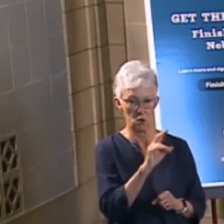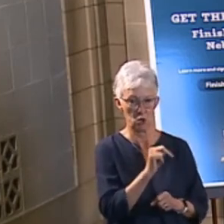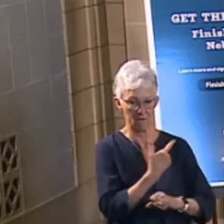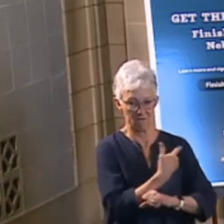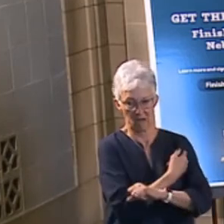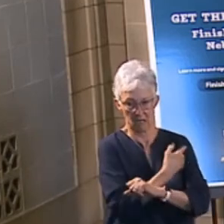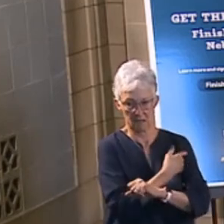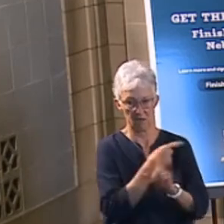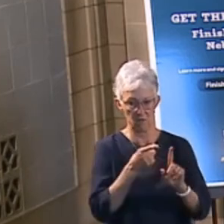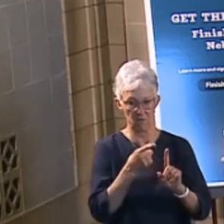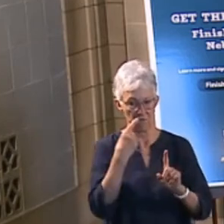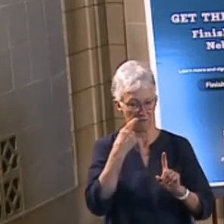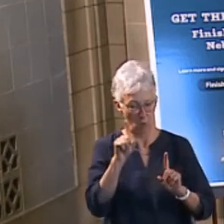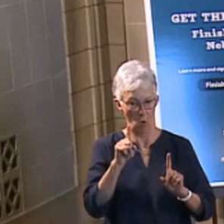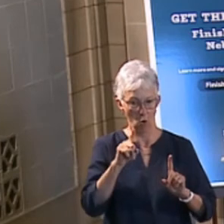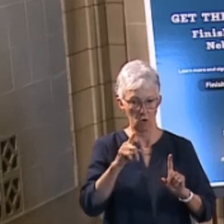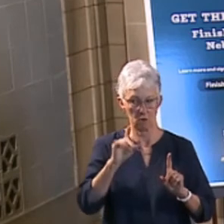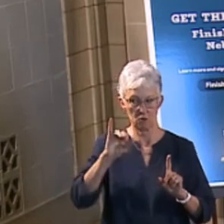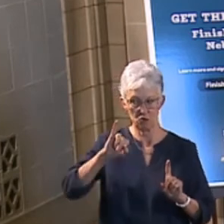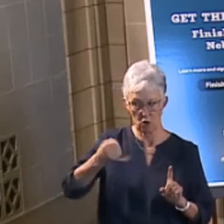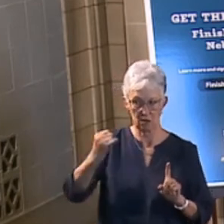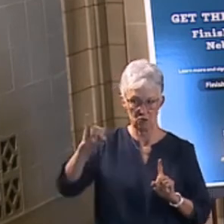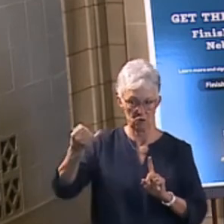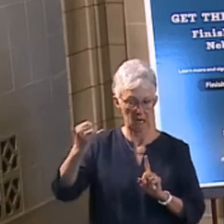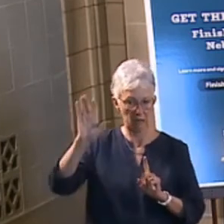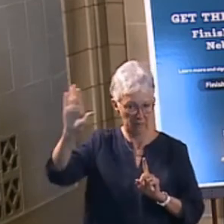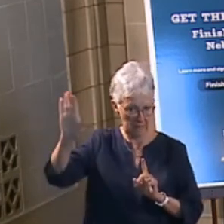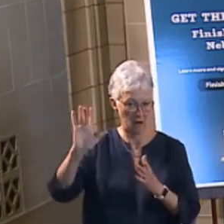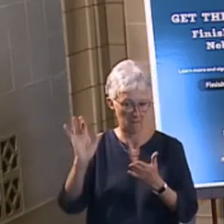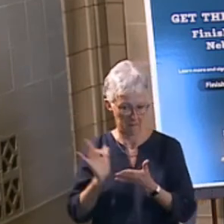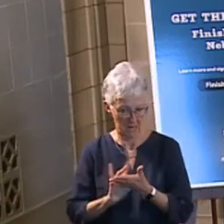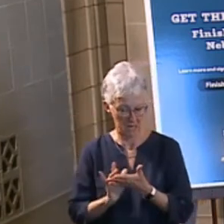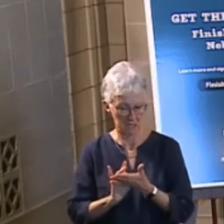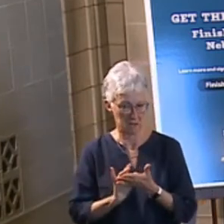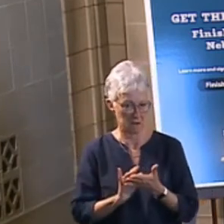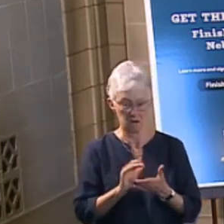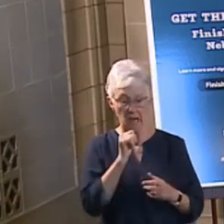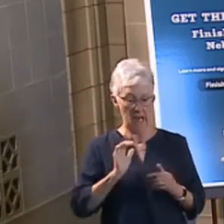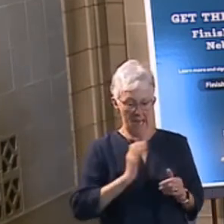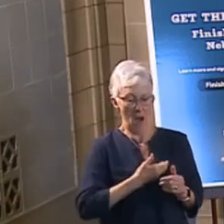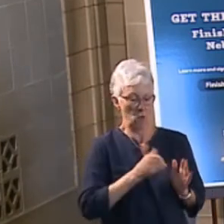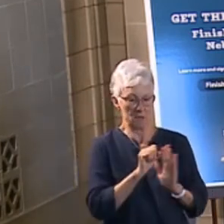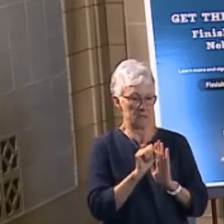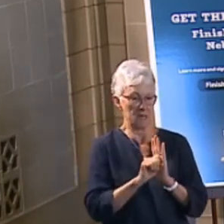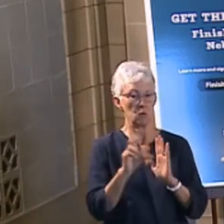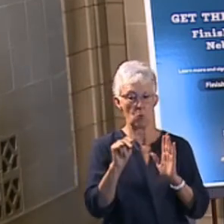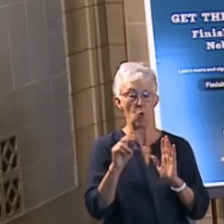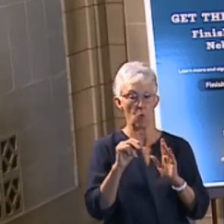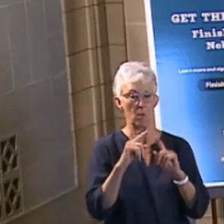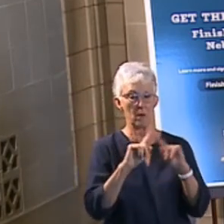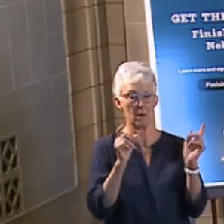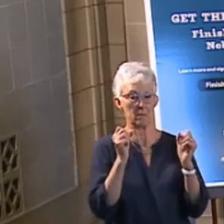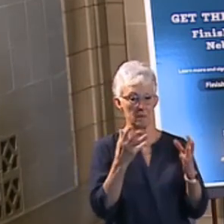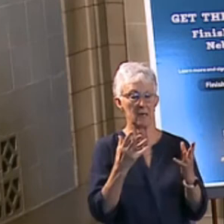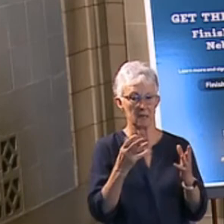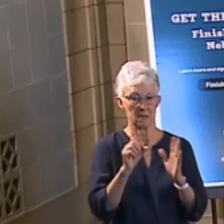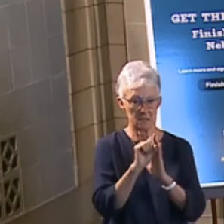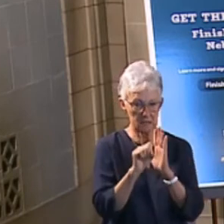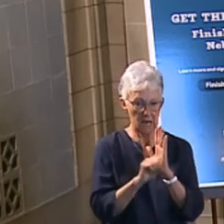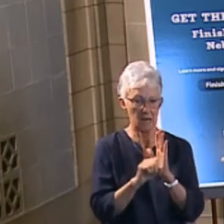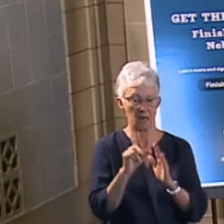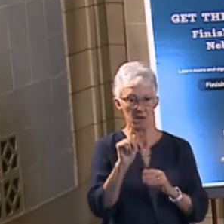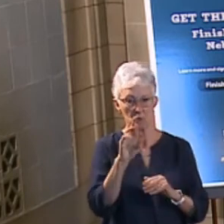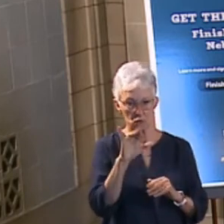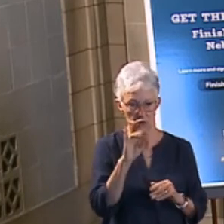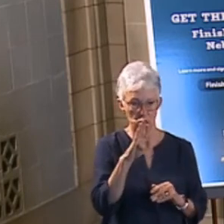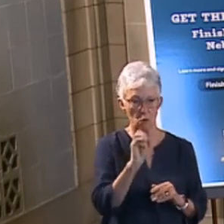So, that's on top of – well, not – our state of Nebraska won't, but states in general will be getting – states, tribes, and territories will be getting 5.1 million